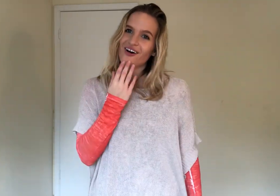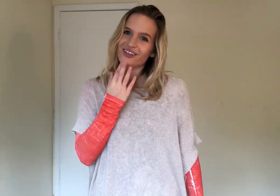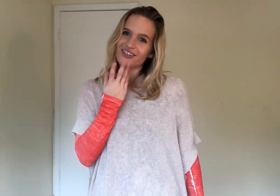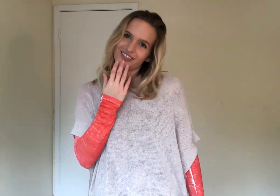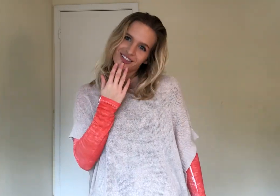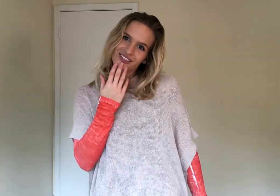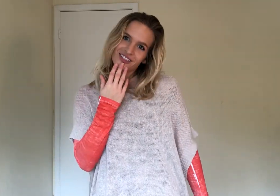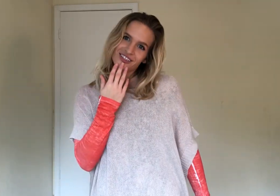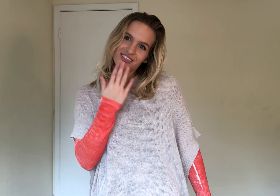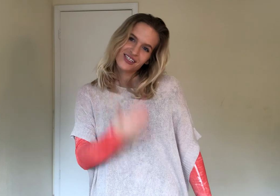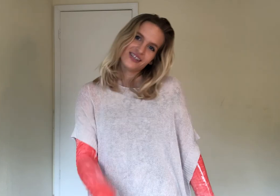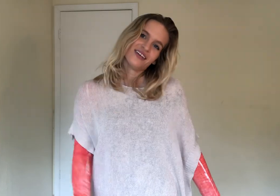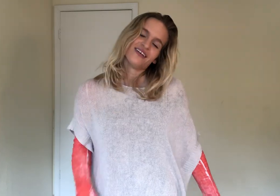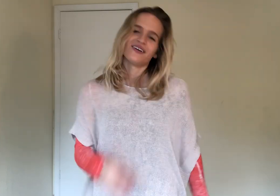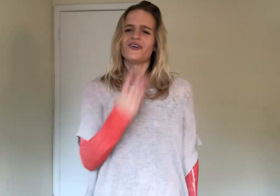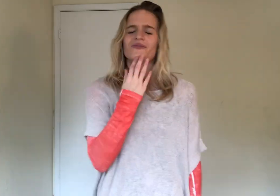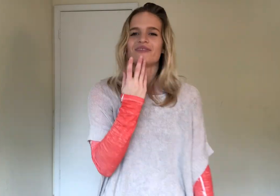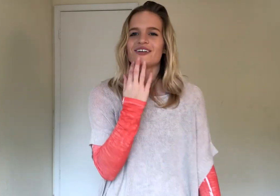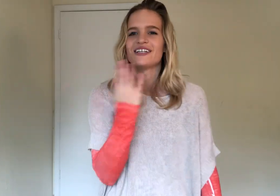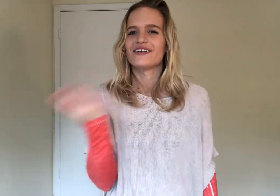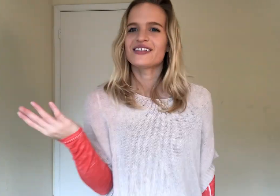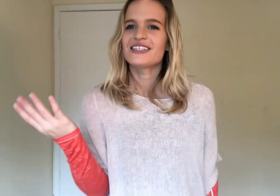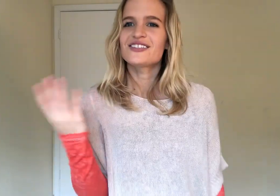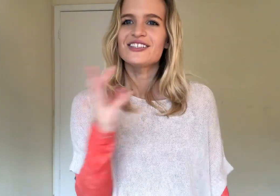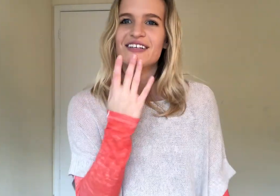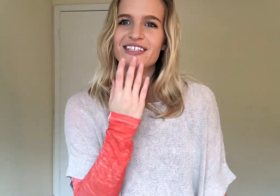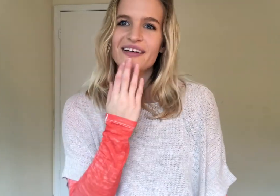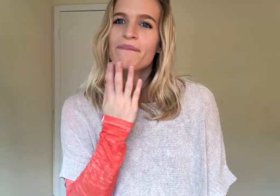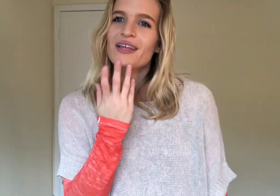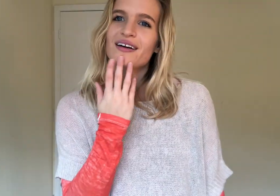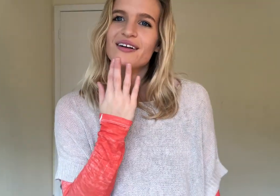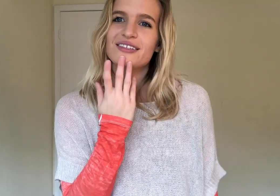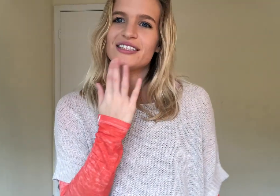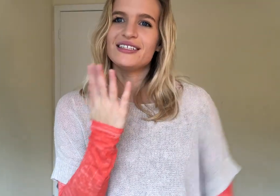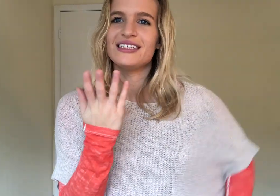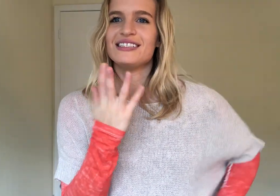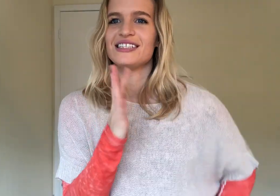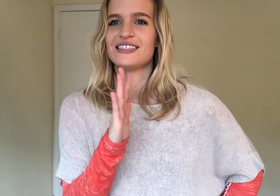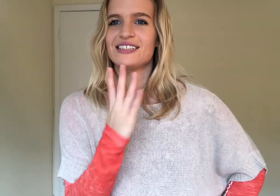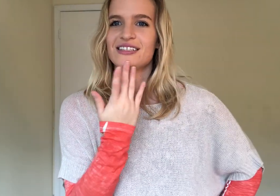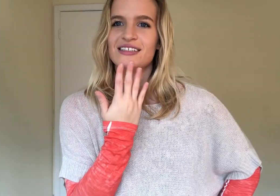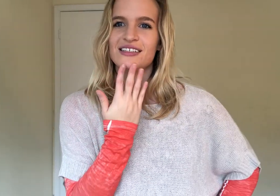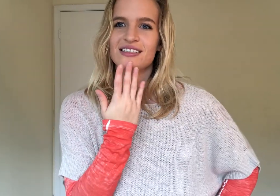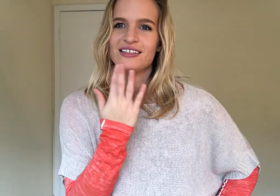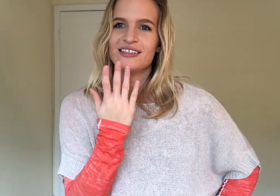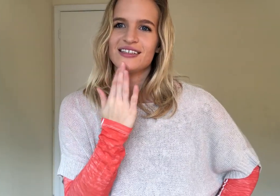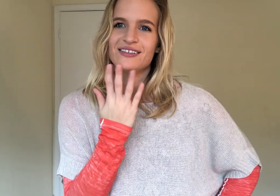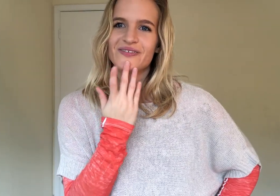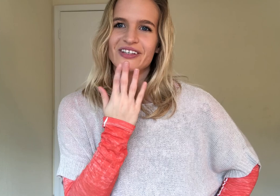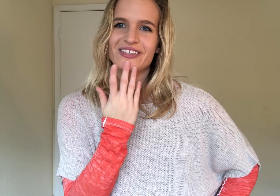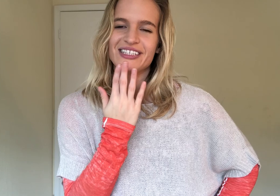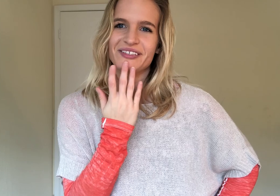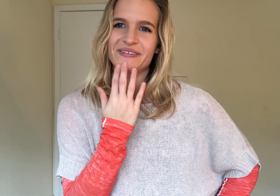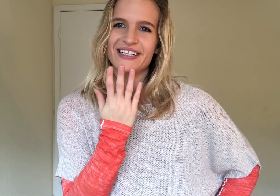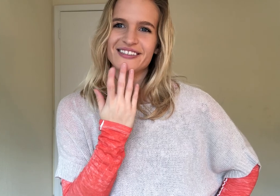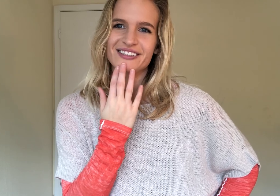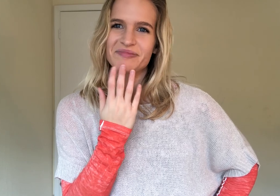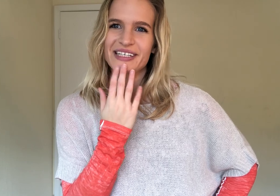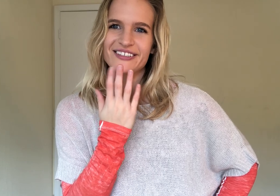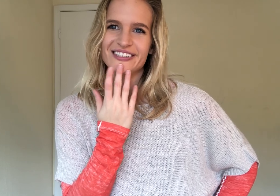Colors. Oh. Color. don't think I showed you that one. Color. Is just. Wiggling your fingers by your